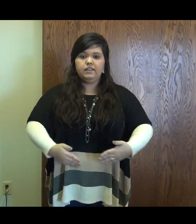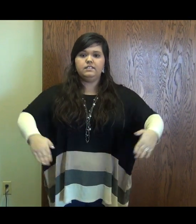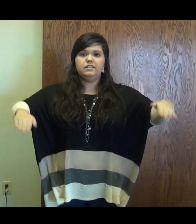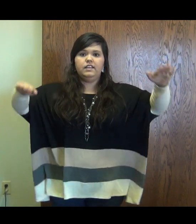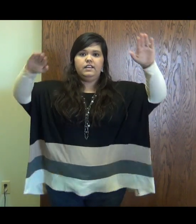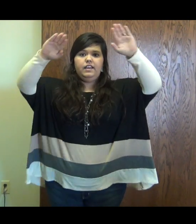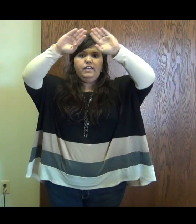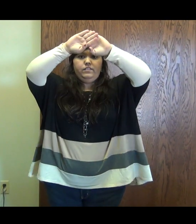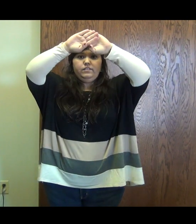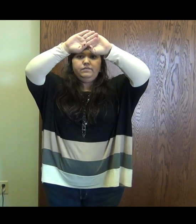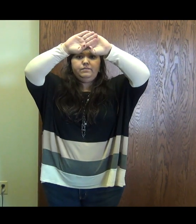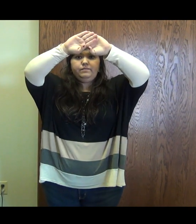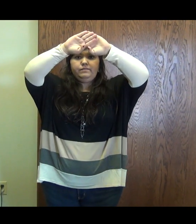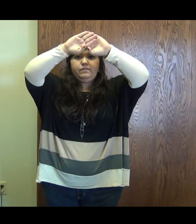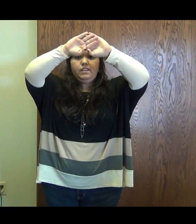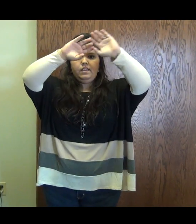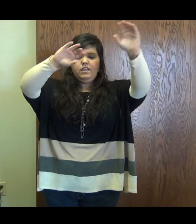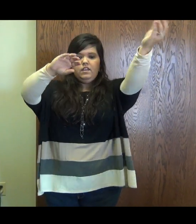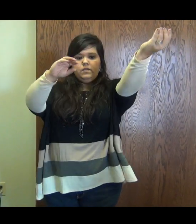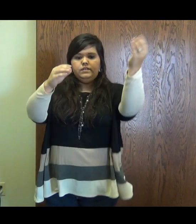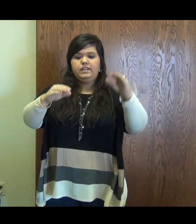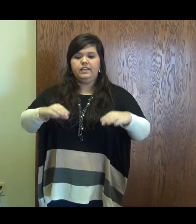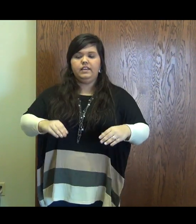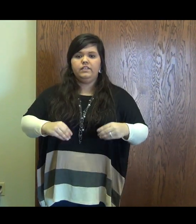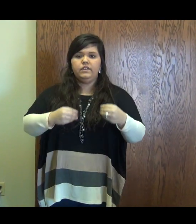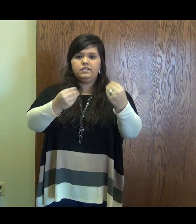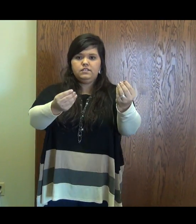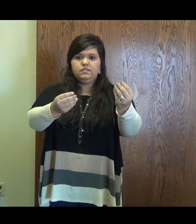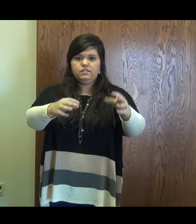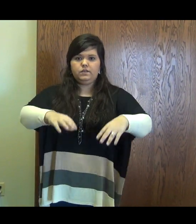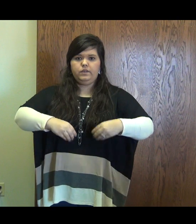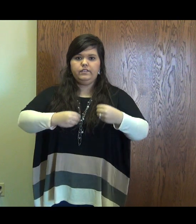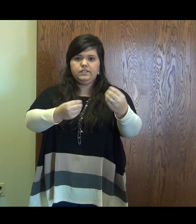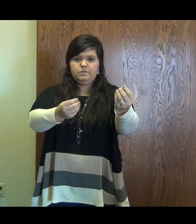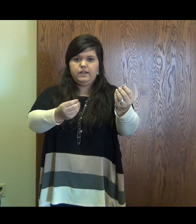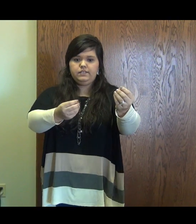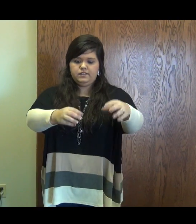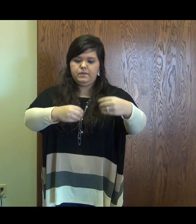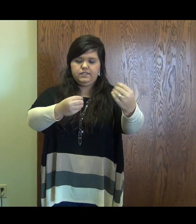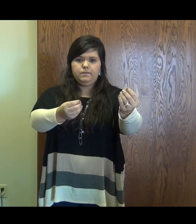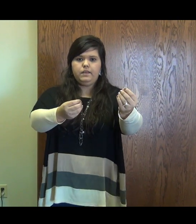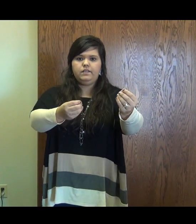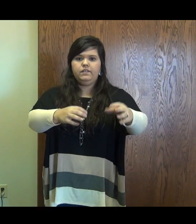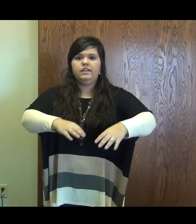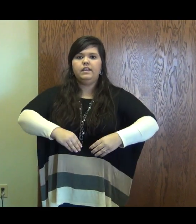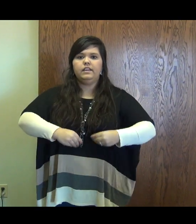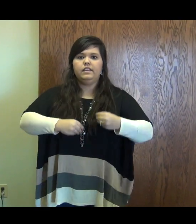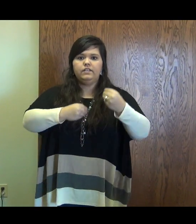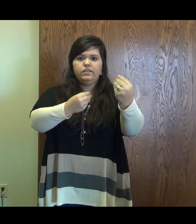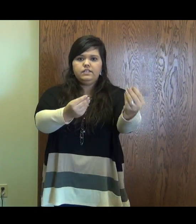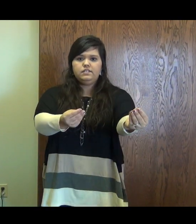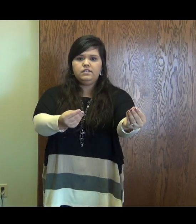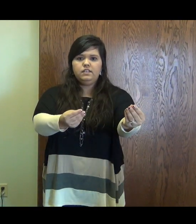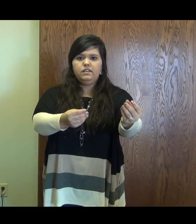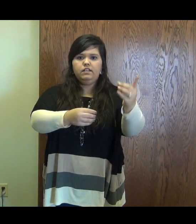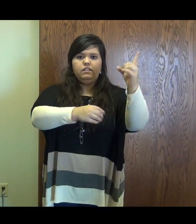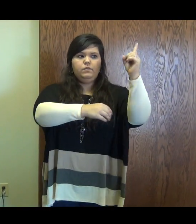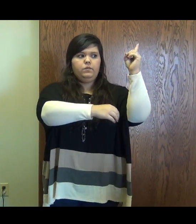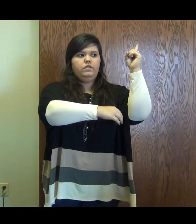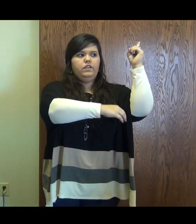is in heaven. I'm say, give us, it's like we're giving somebody something, give us, with one